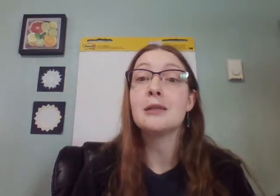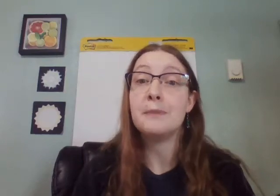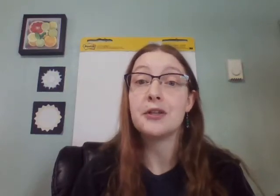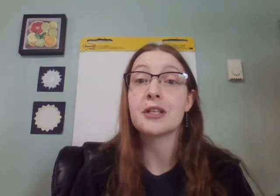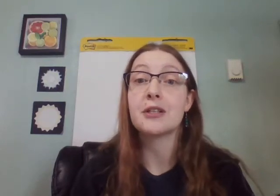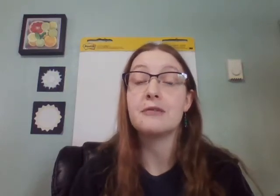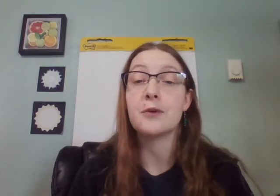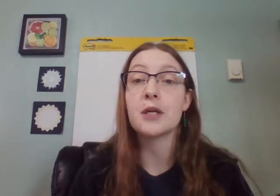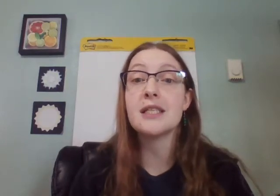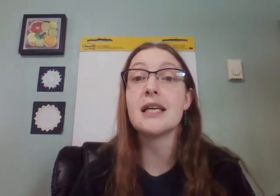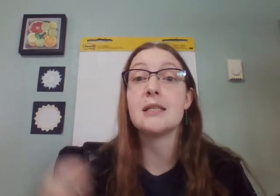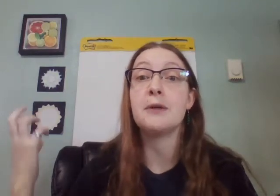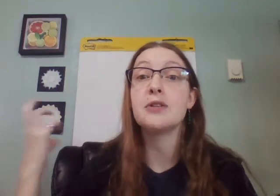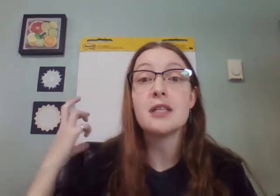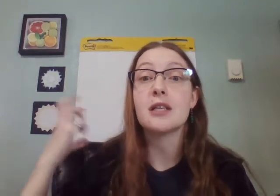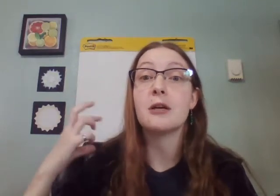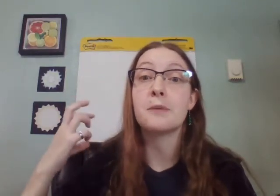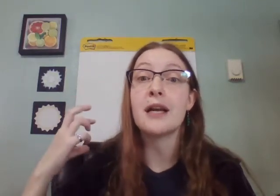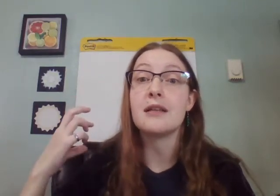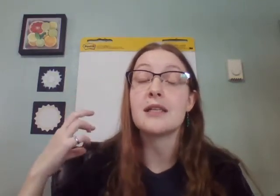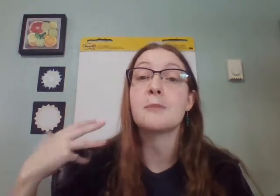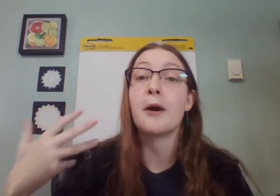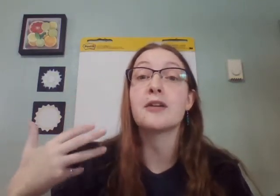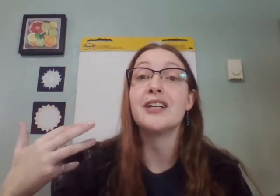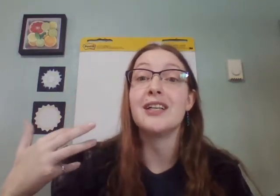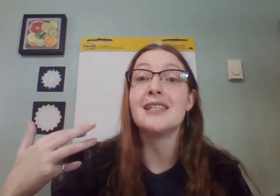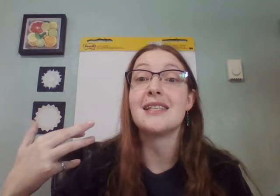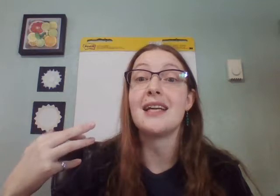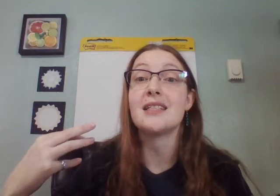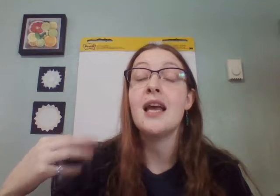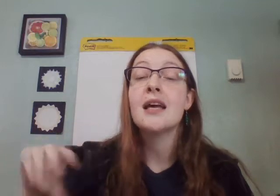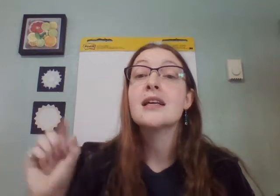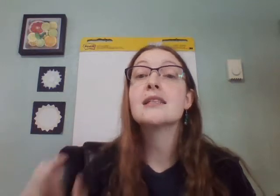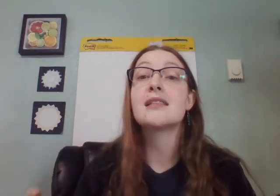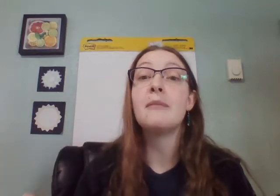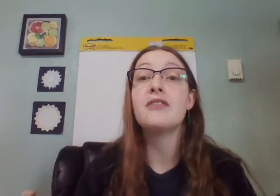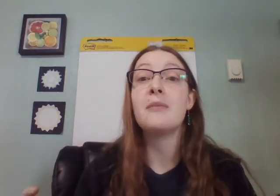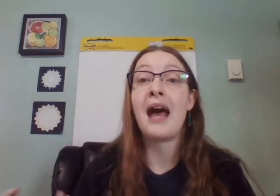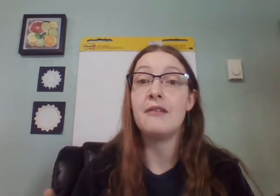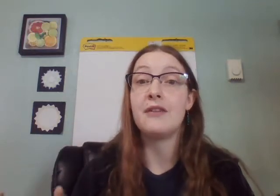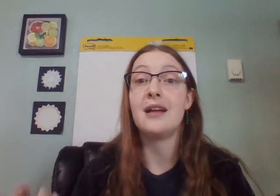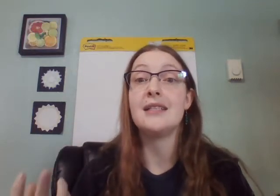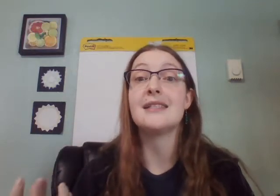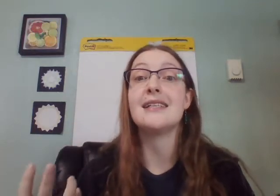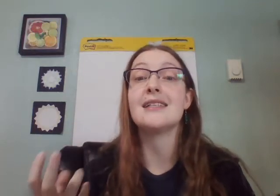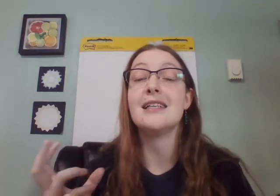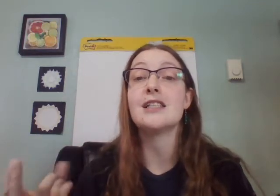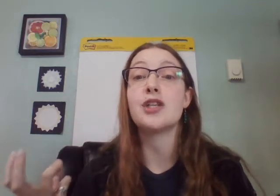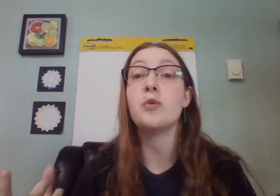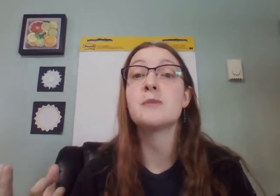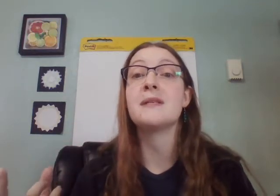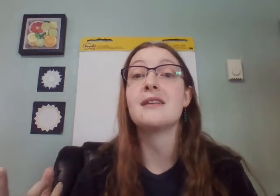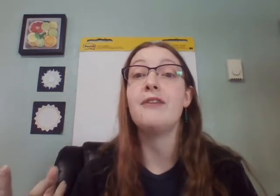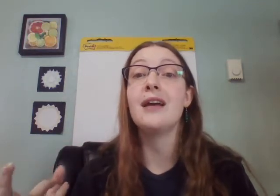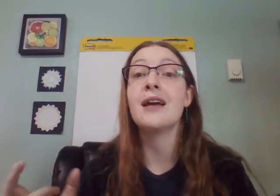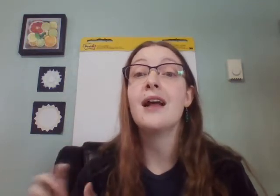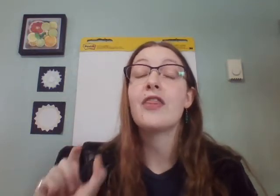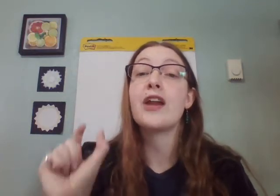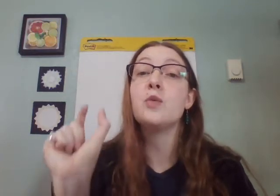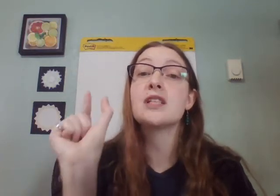to build their little forts is built into their brains. It's part of their instinct. Some of them have an instinct that is so specific that it will